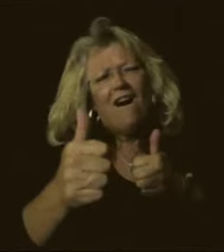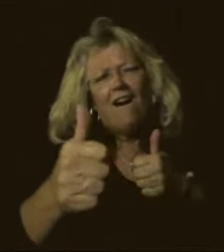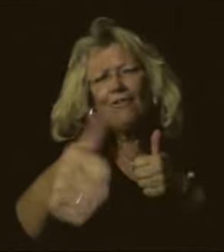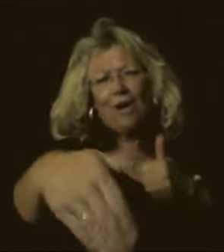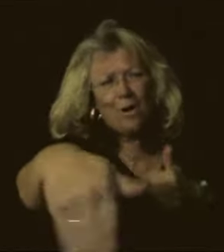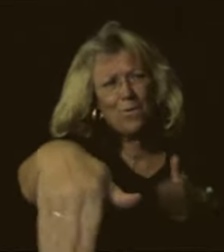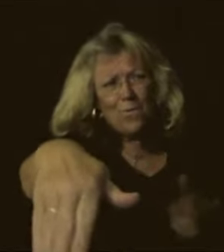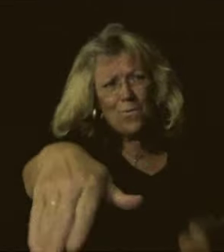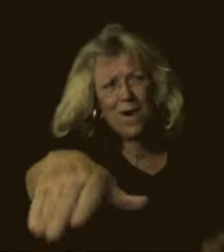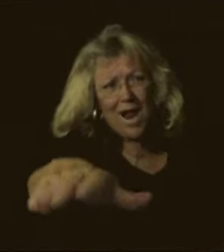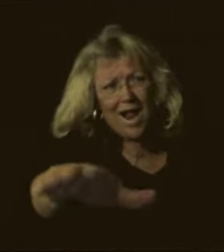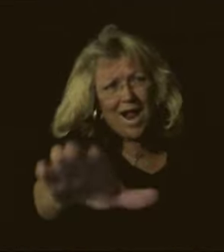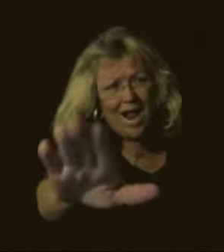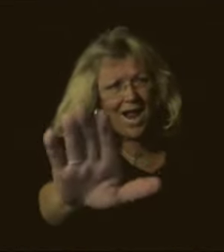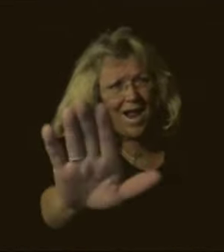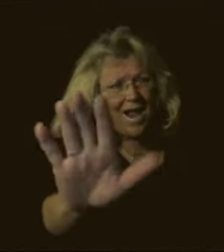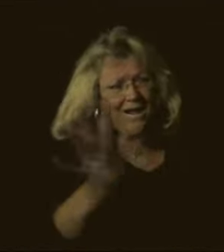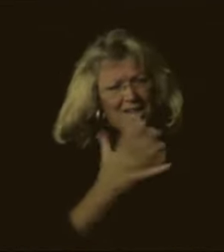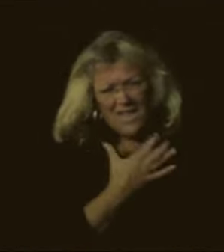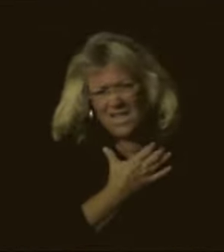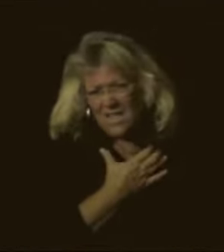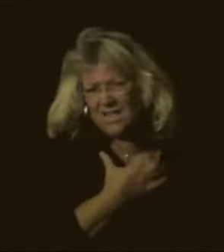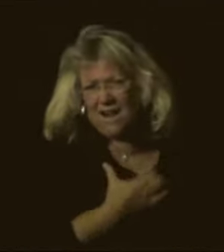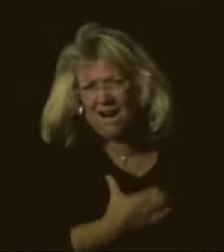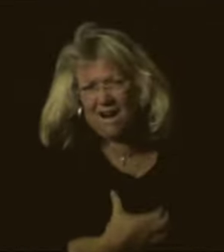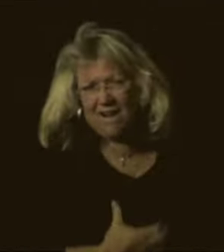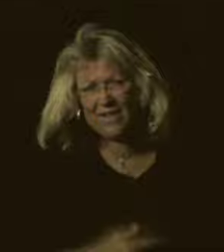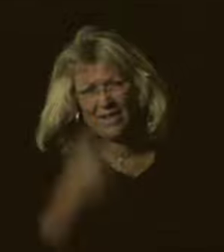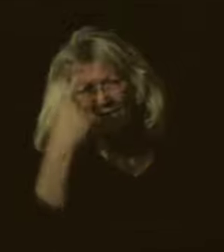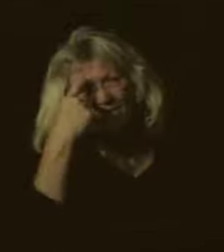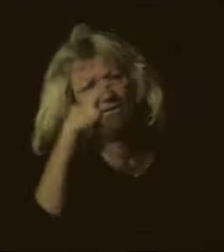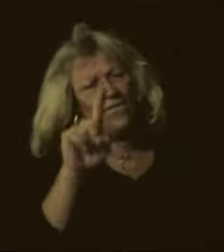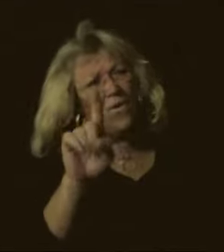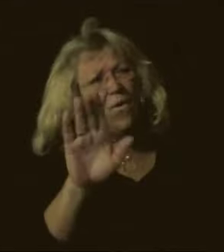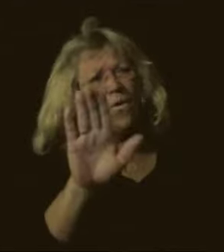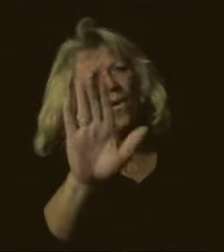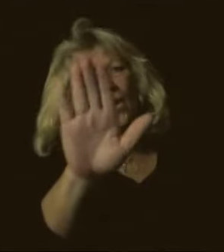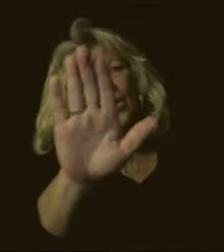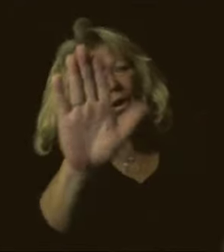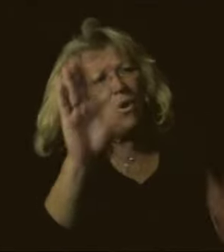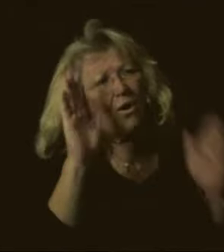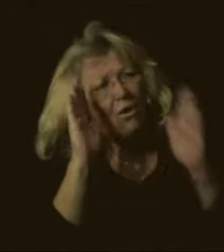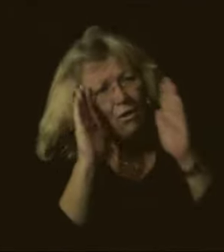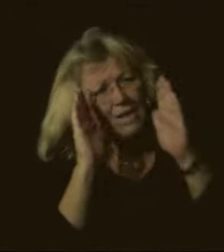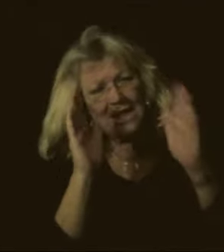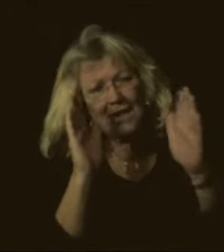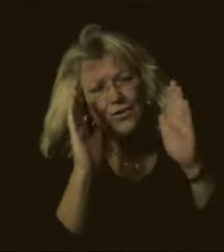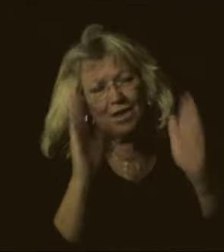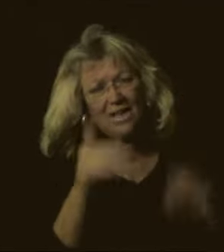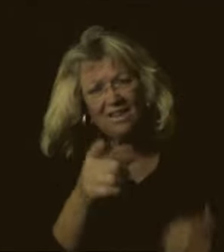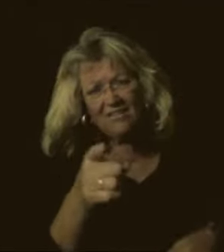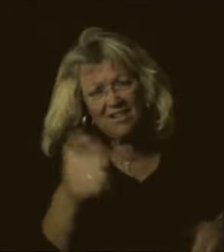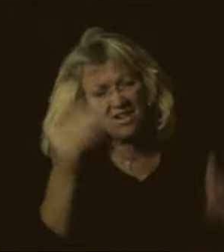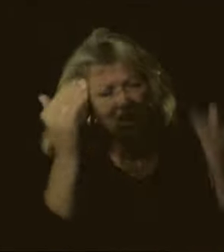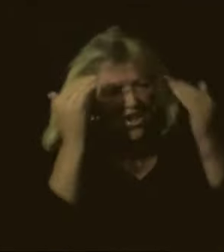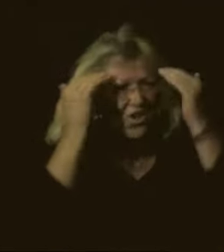away Starving for your attention, you